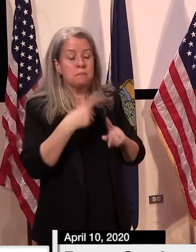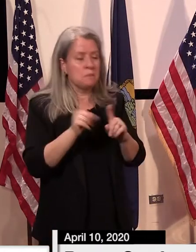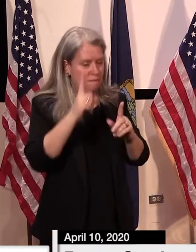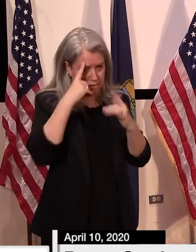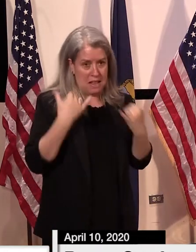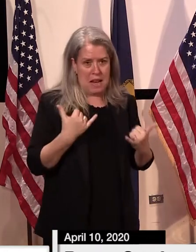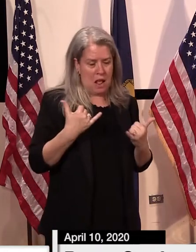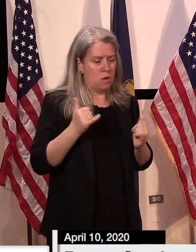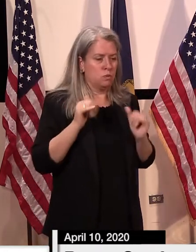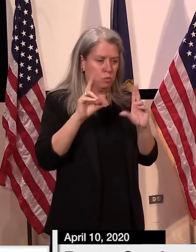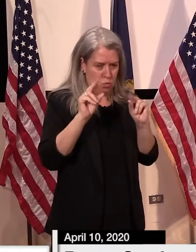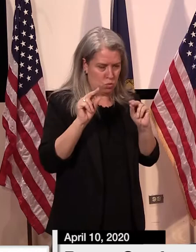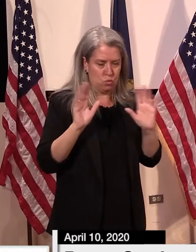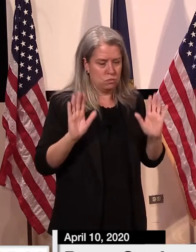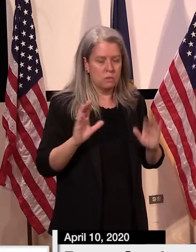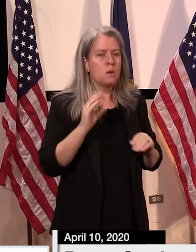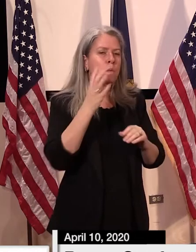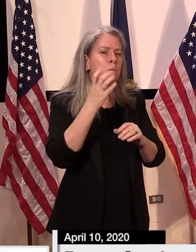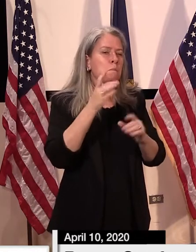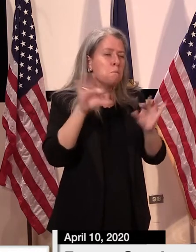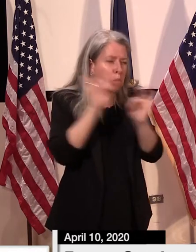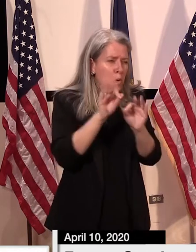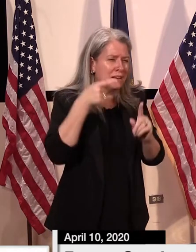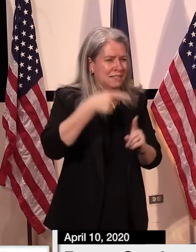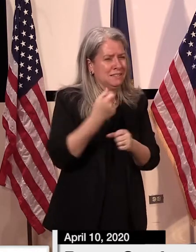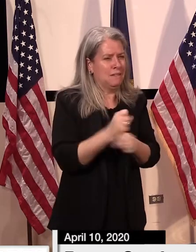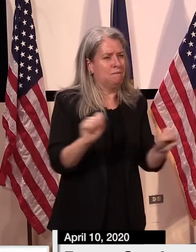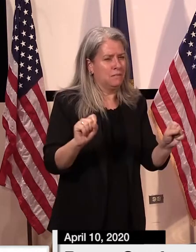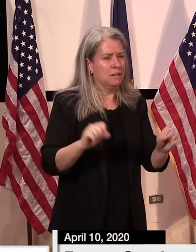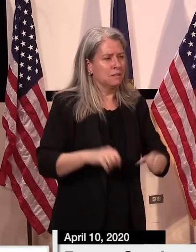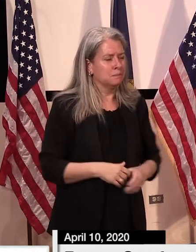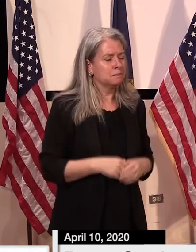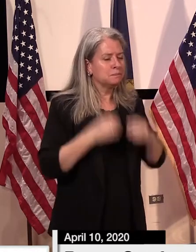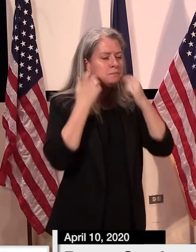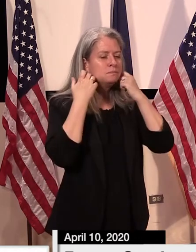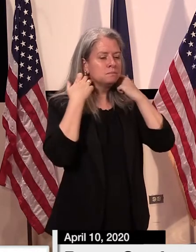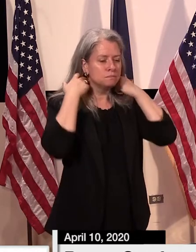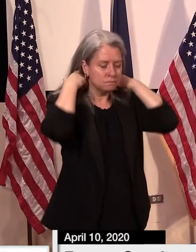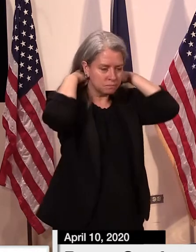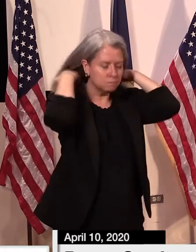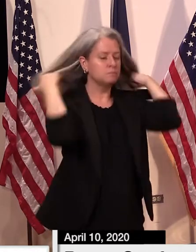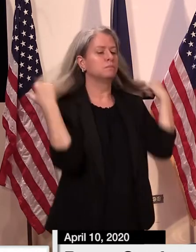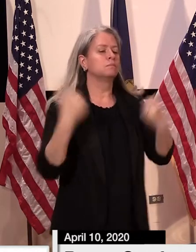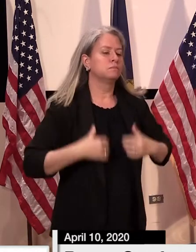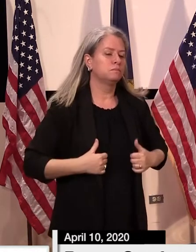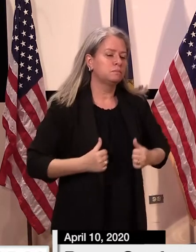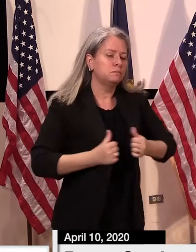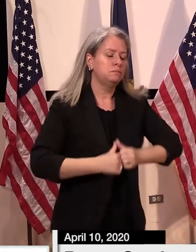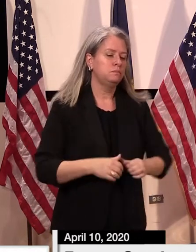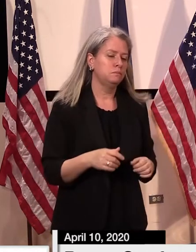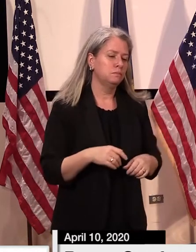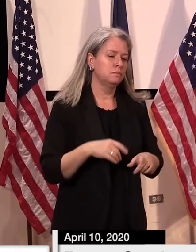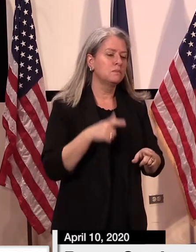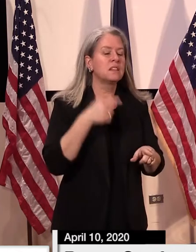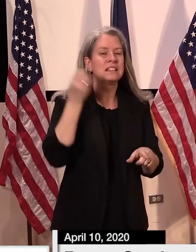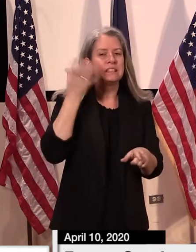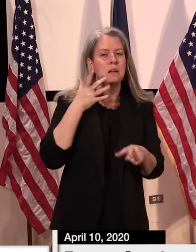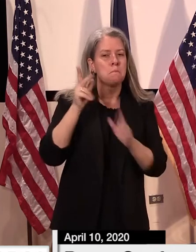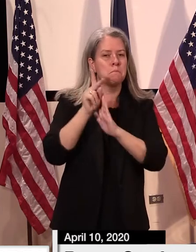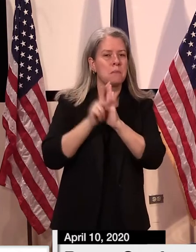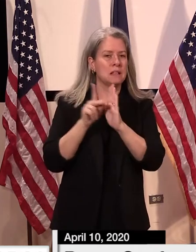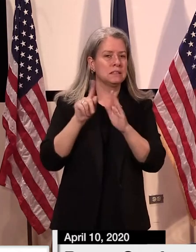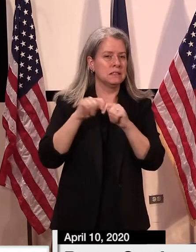want to keep people safe. Thank you. All right, and I just got a notification from our policy team. The